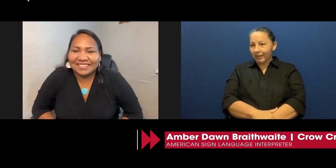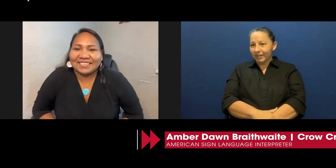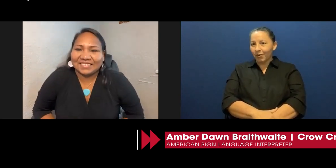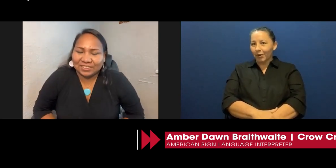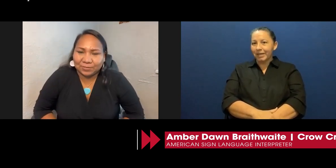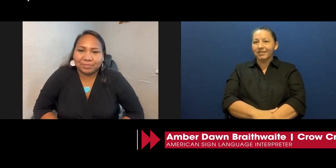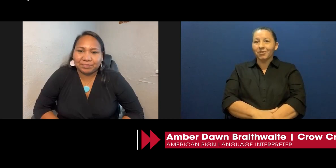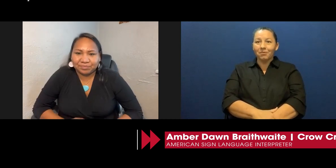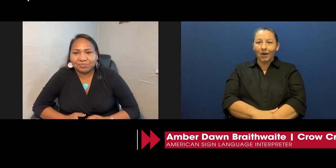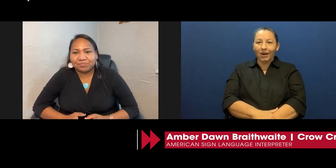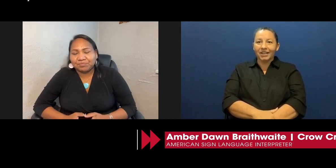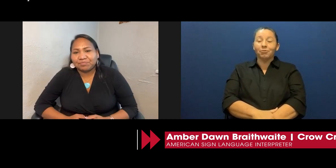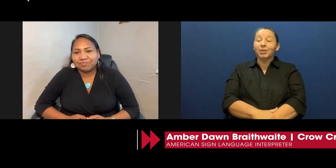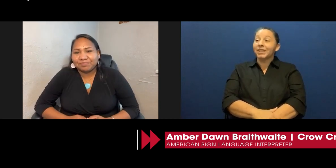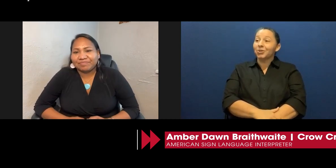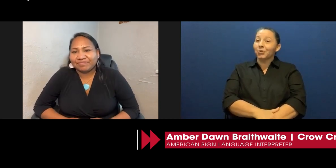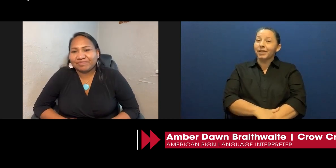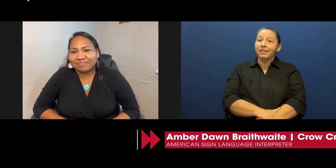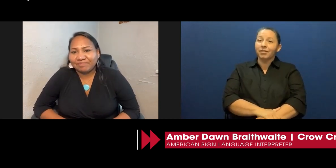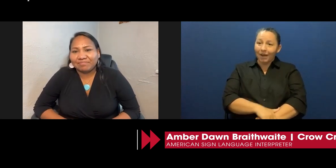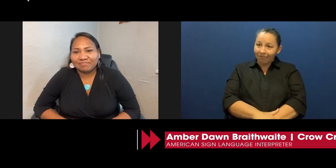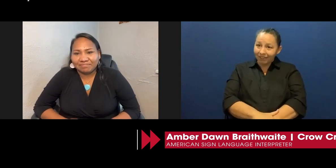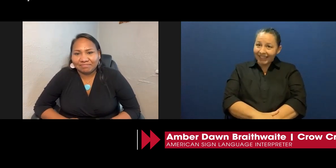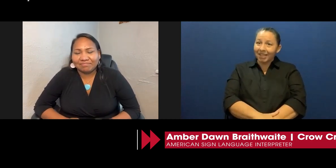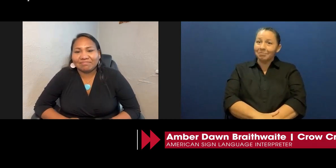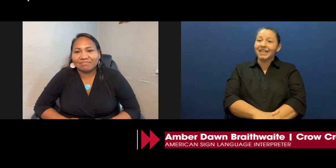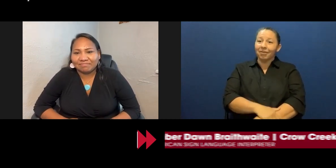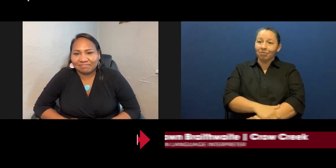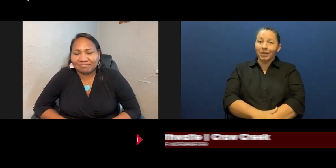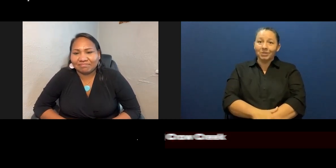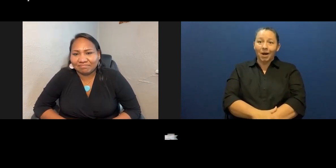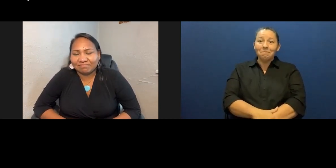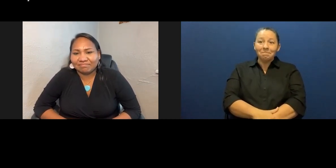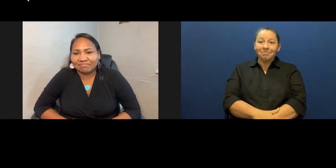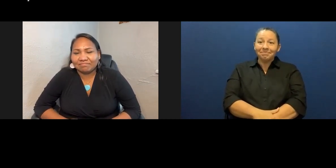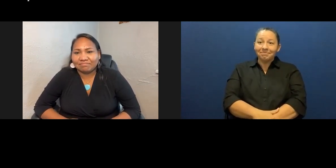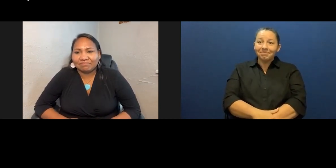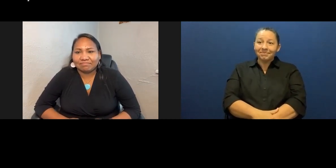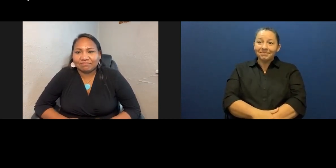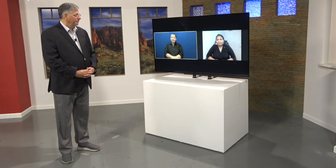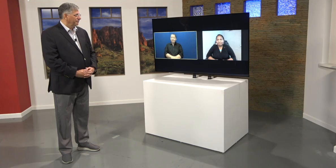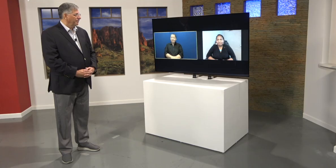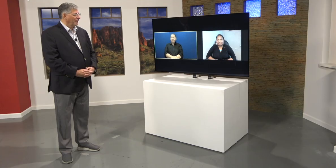rich experience for me so far and I've really enjoyed the traveling and meeting everyone as well.